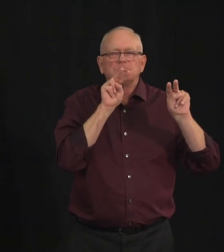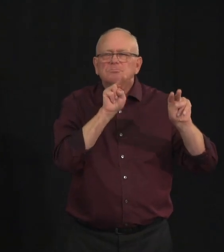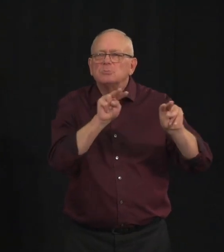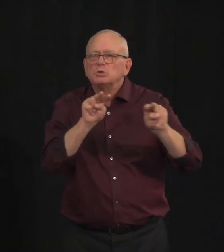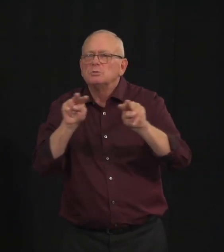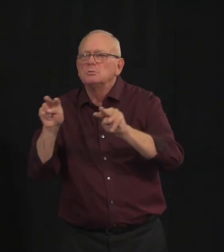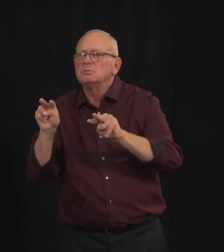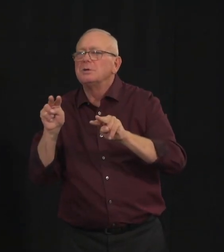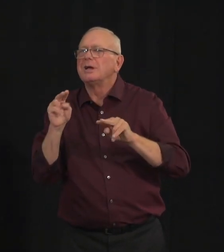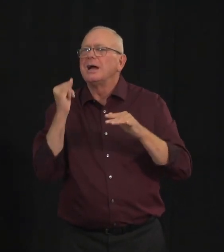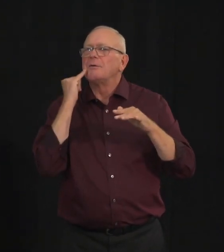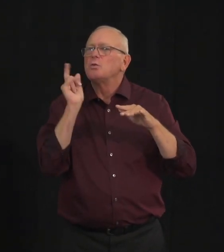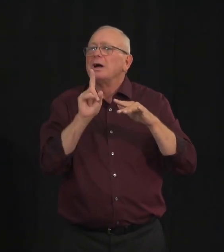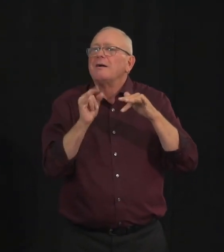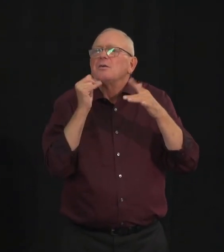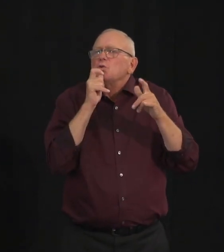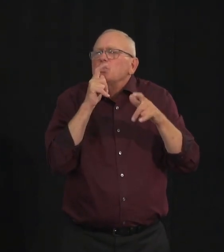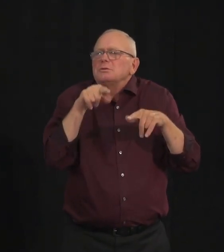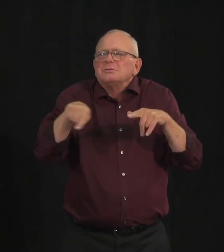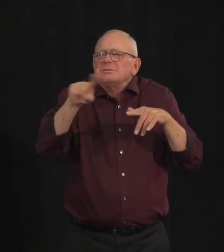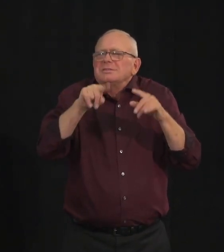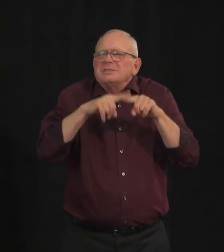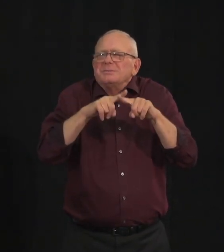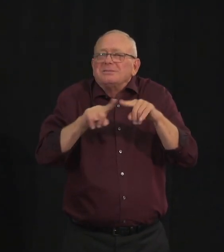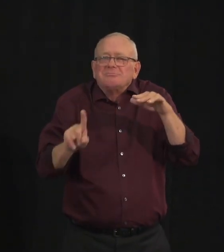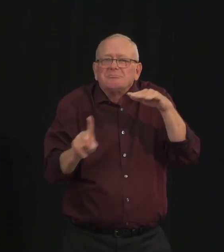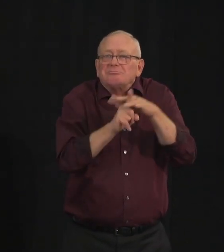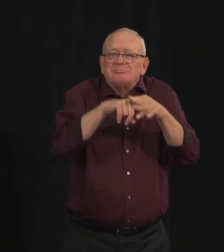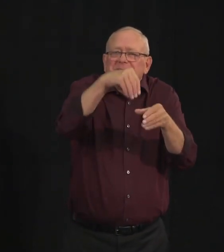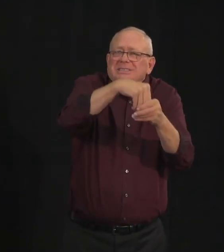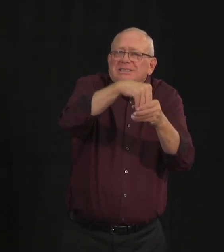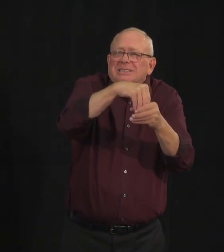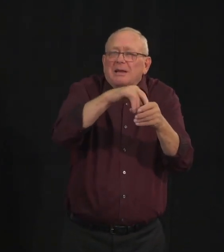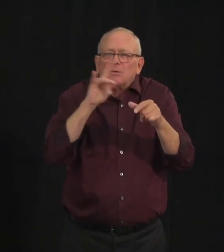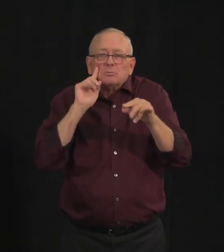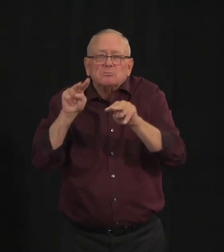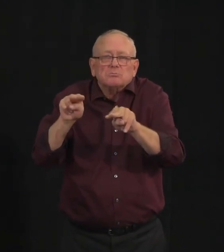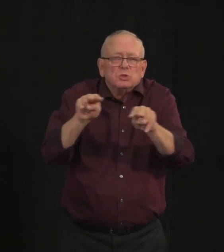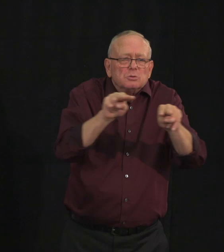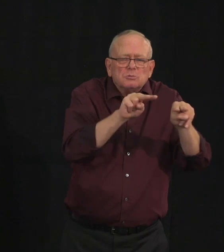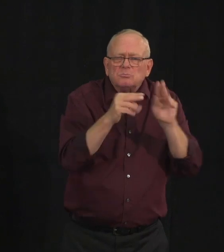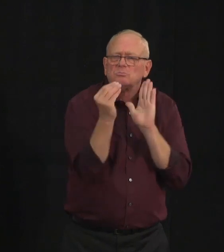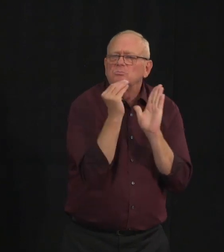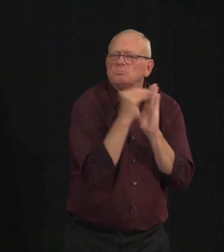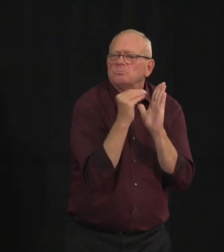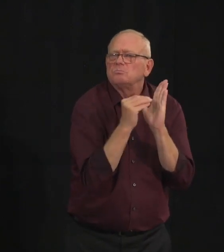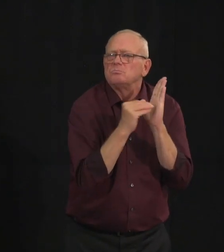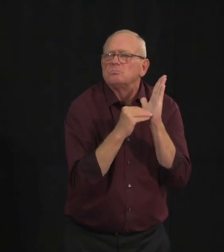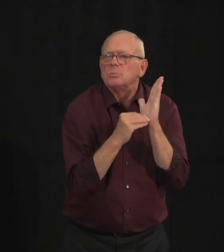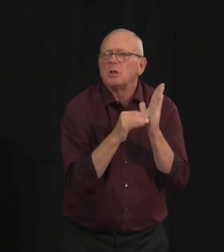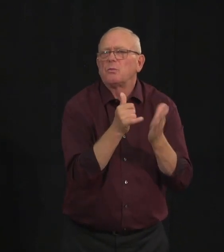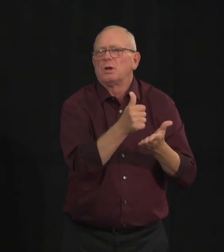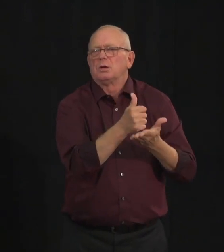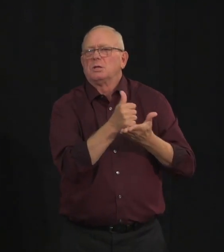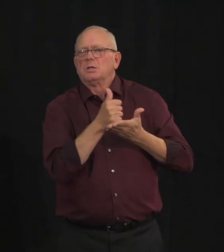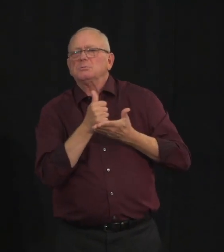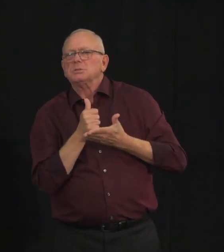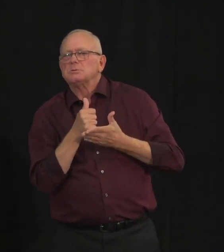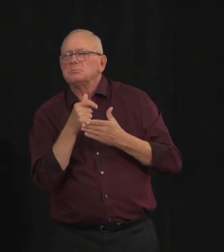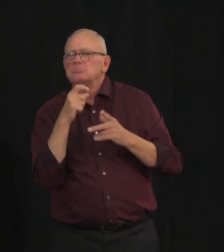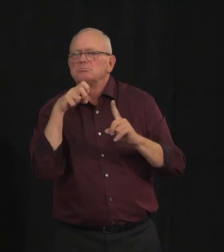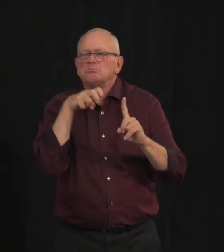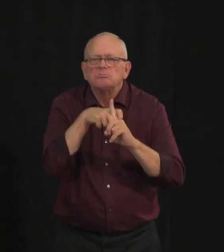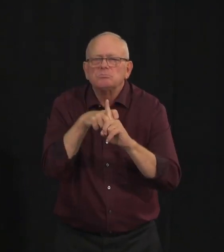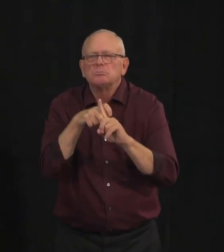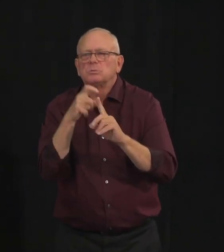This close monitoring will be used to detect any early signs of concerns that will inform ongoing evaluation